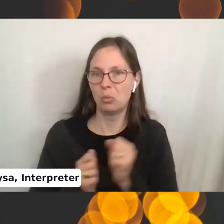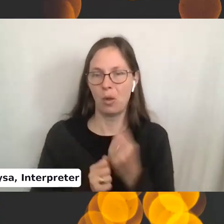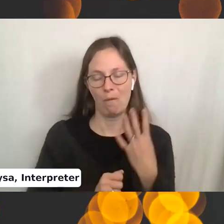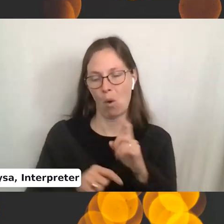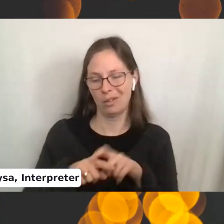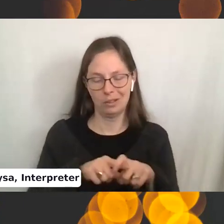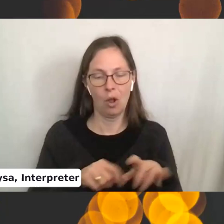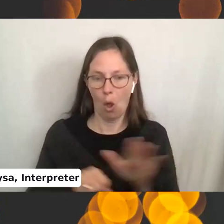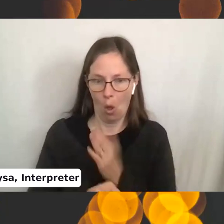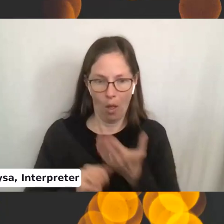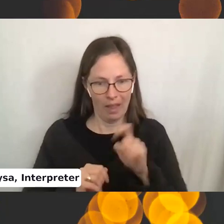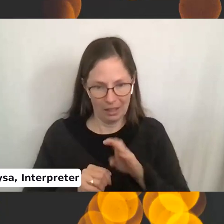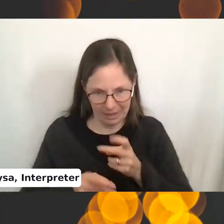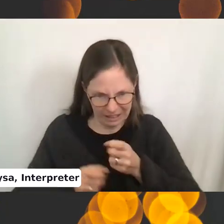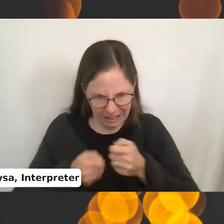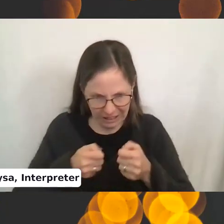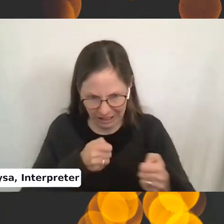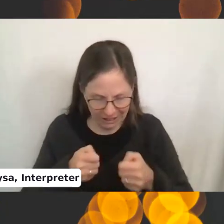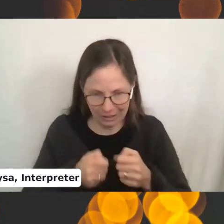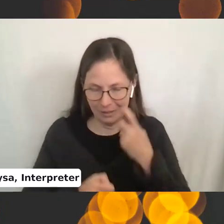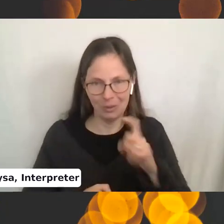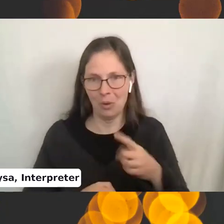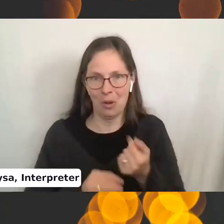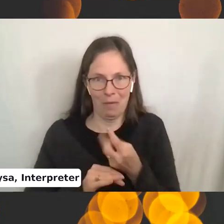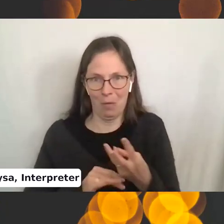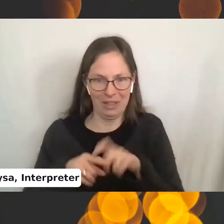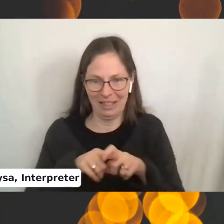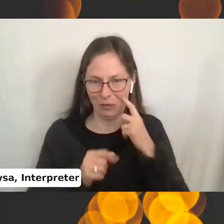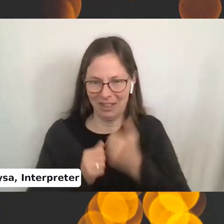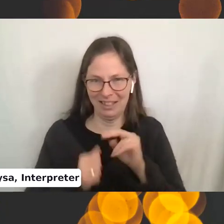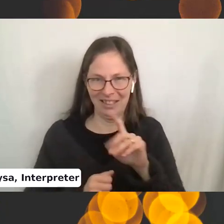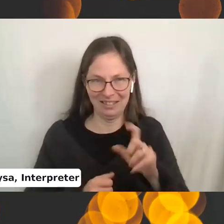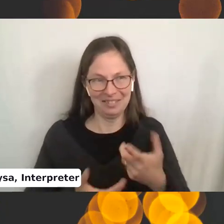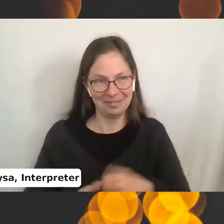the whole thing has to be kept tight because there's only four stitches per needle.